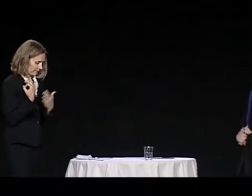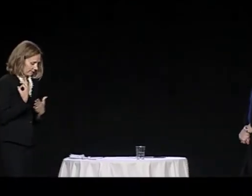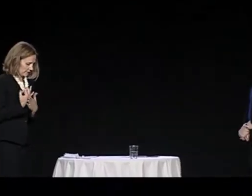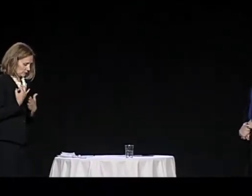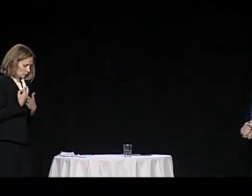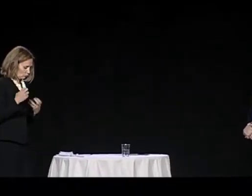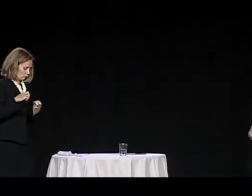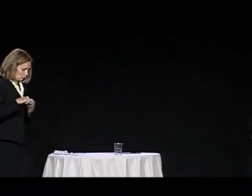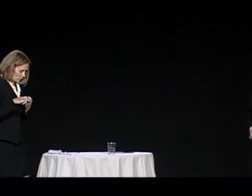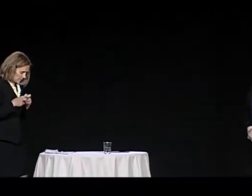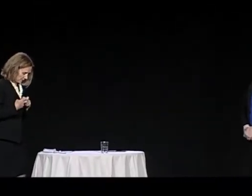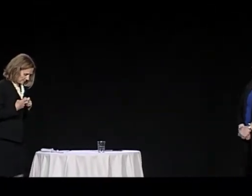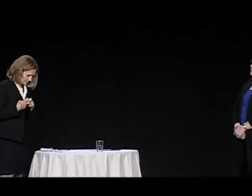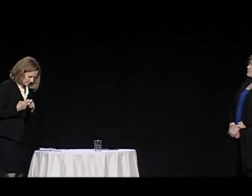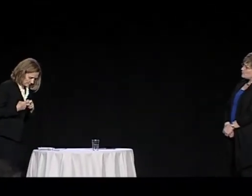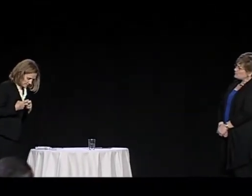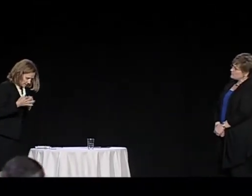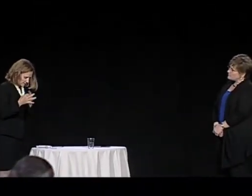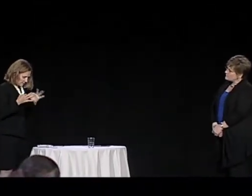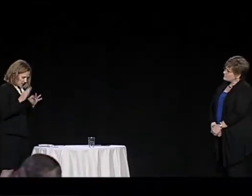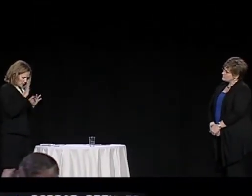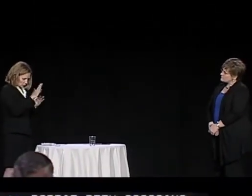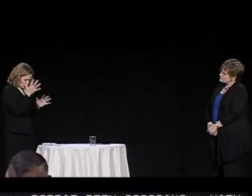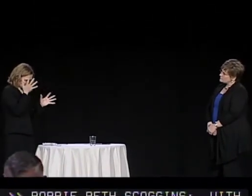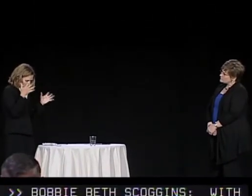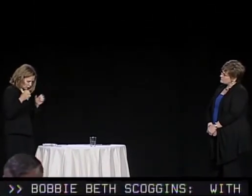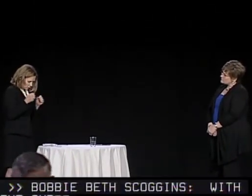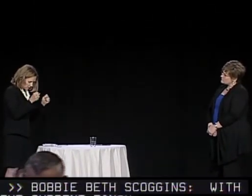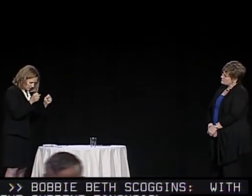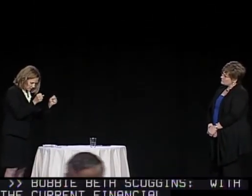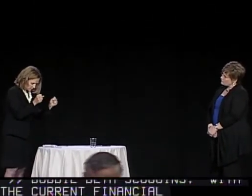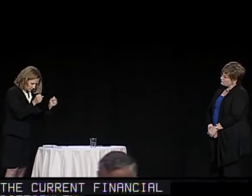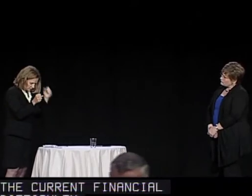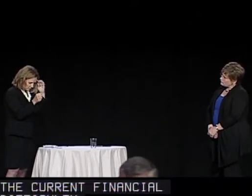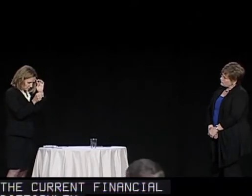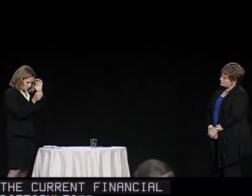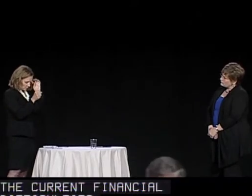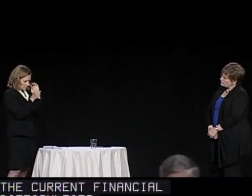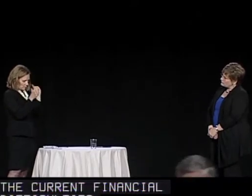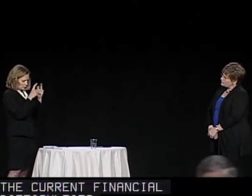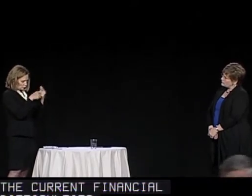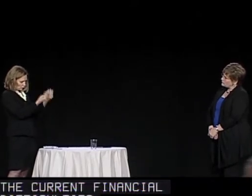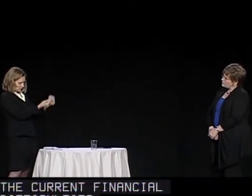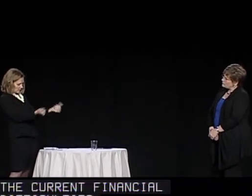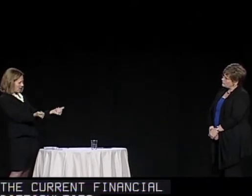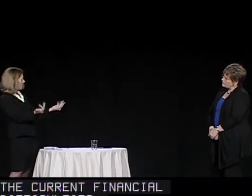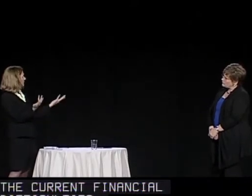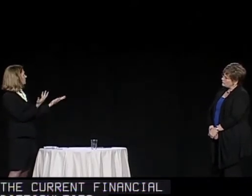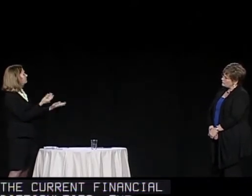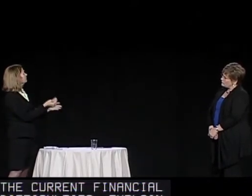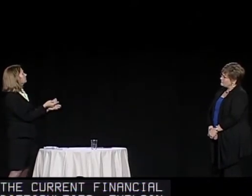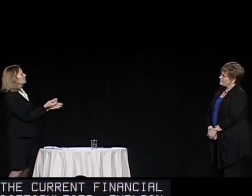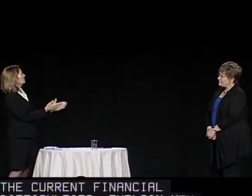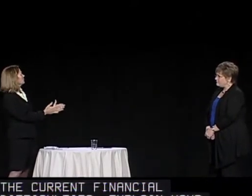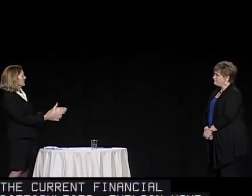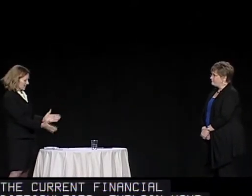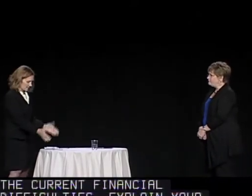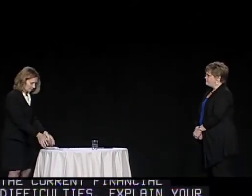With the current financial difficulties, explain your strategies to resolve